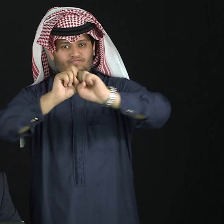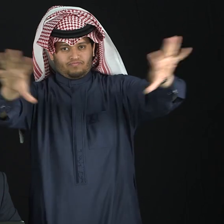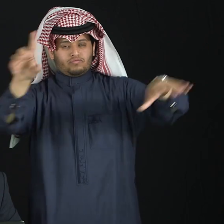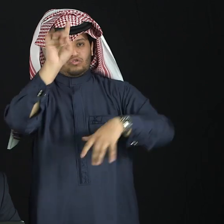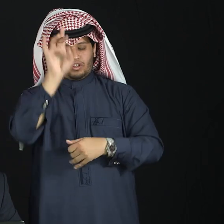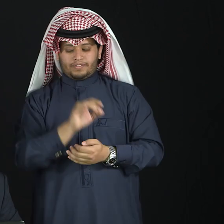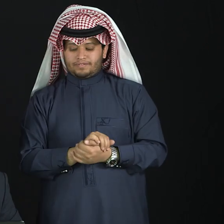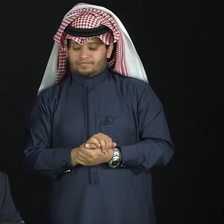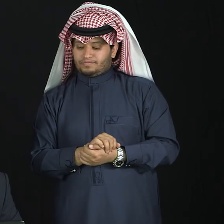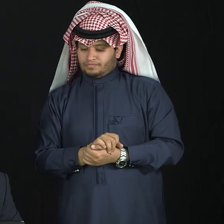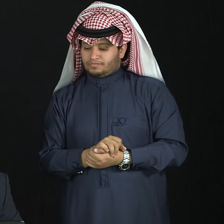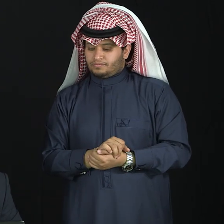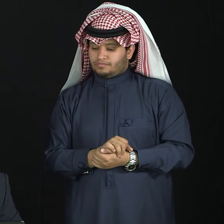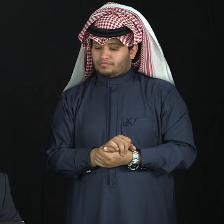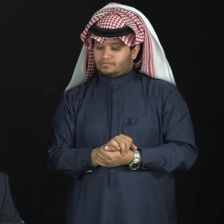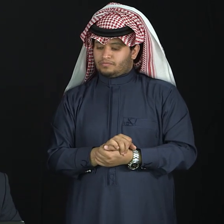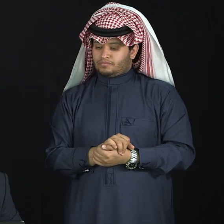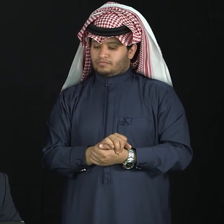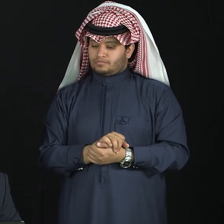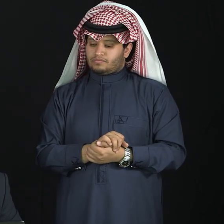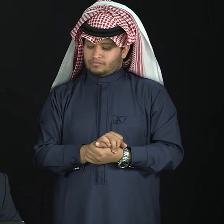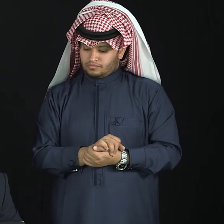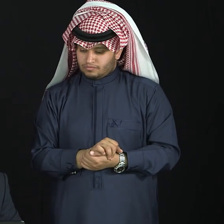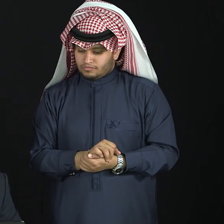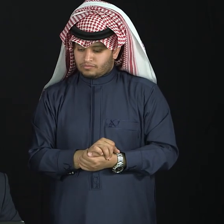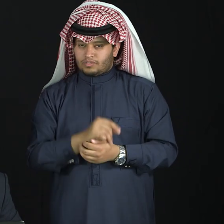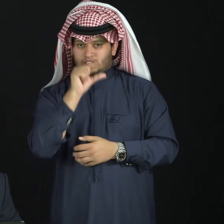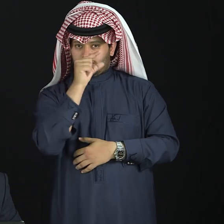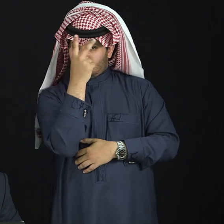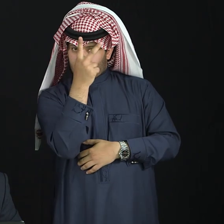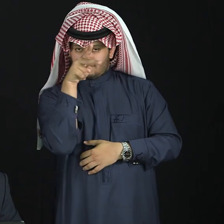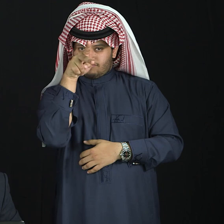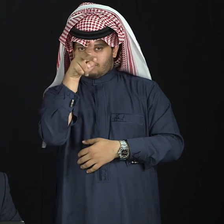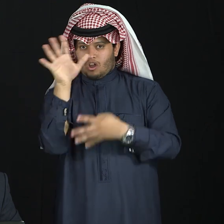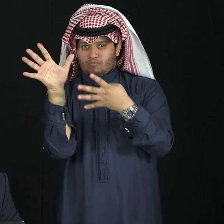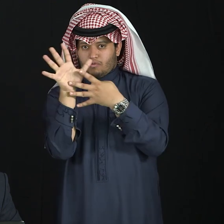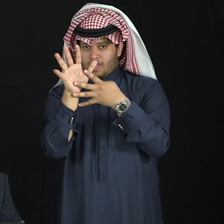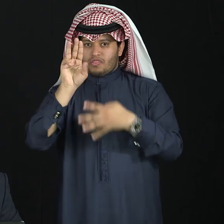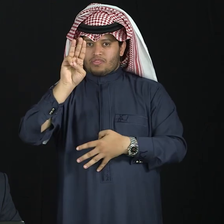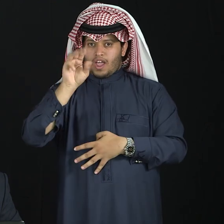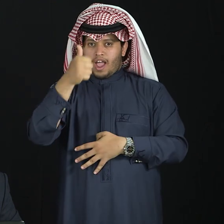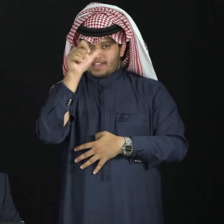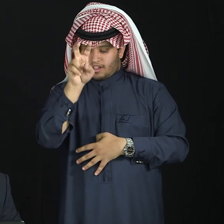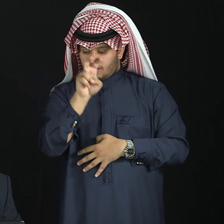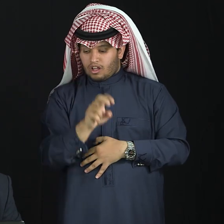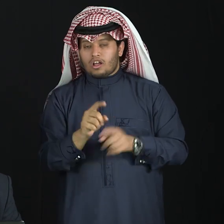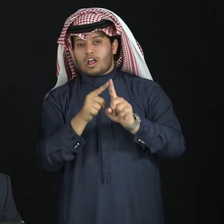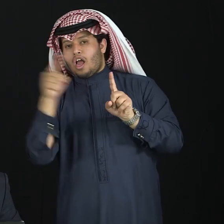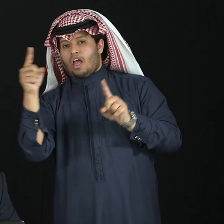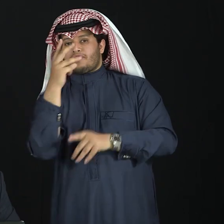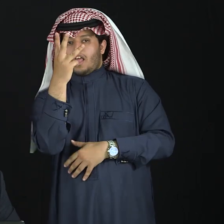If you get into the 2.45 up to 3.40.